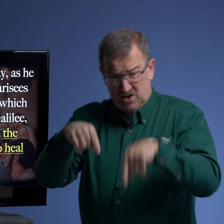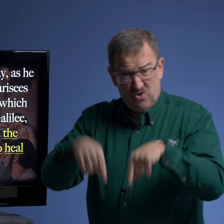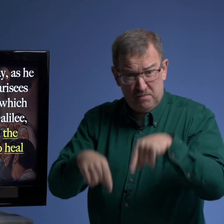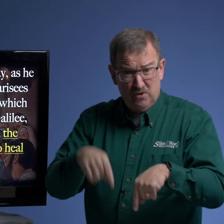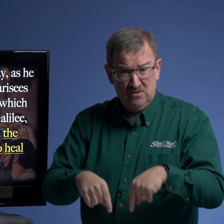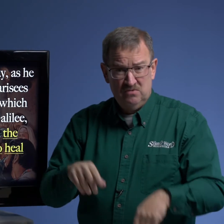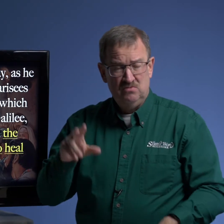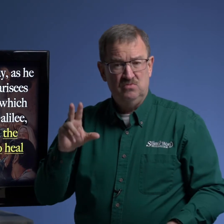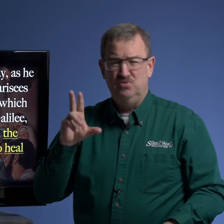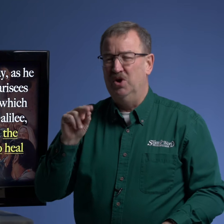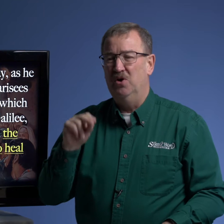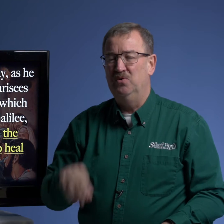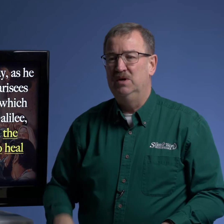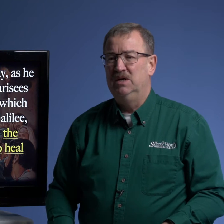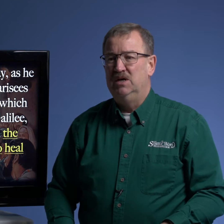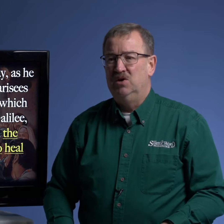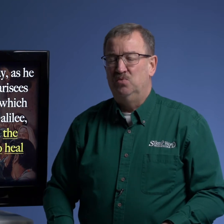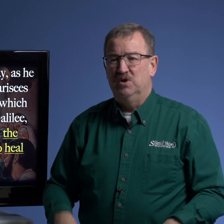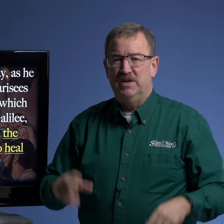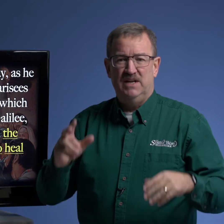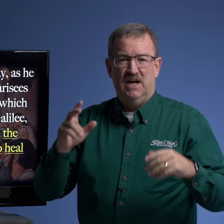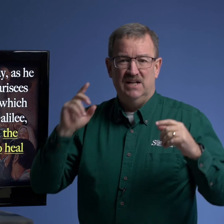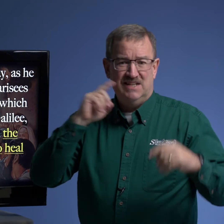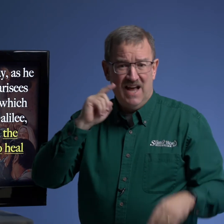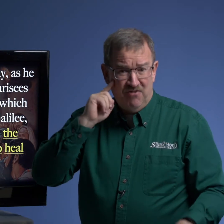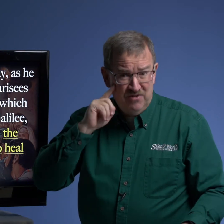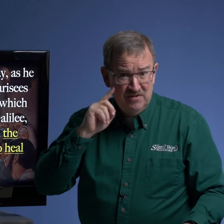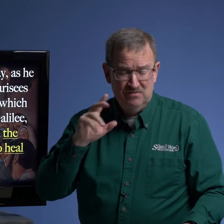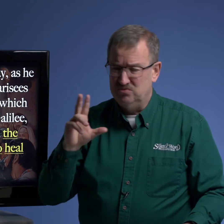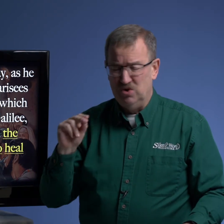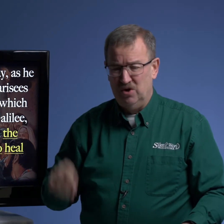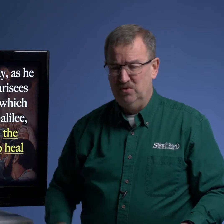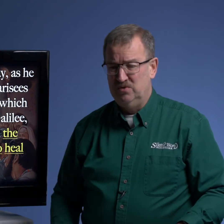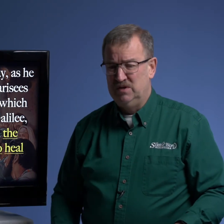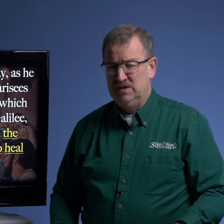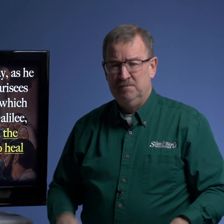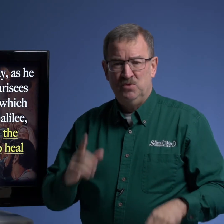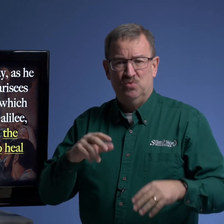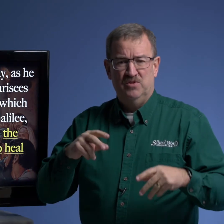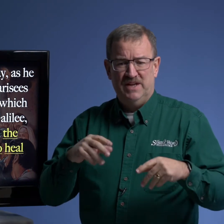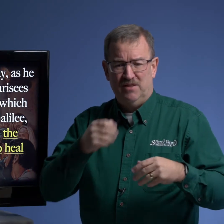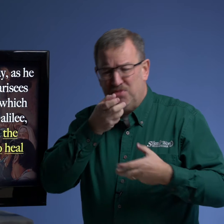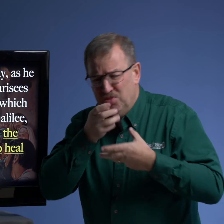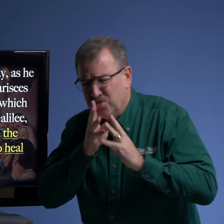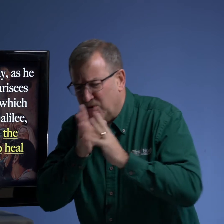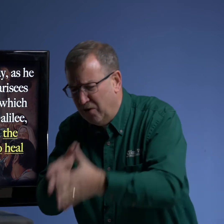crippled no were they uh deaf no were they throwing